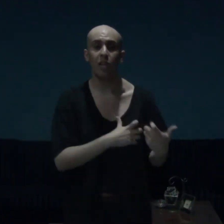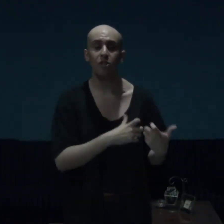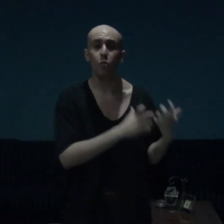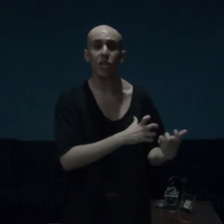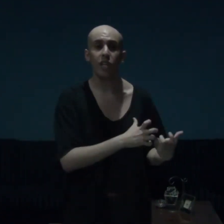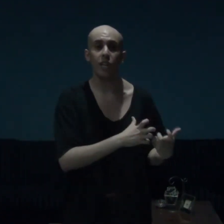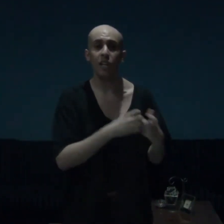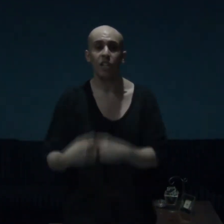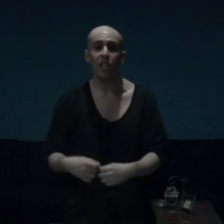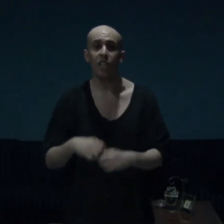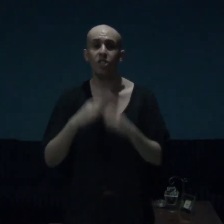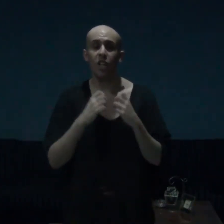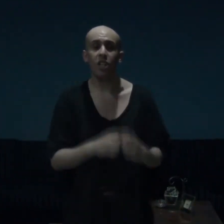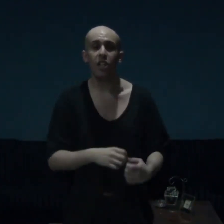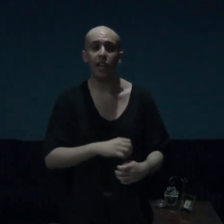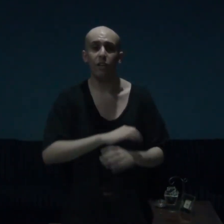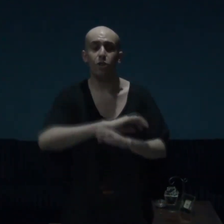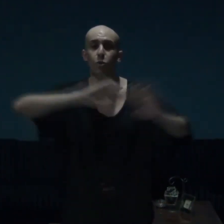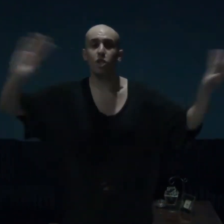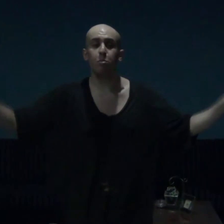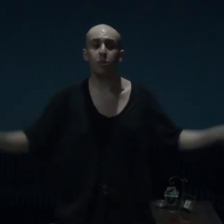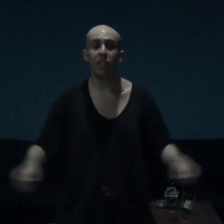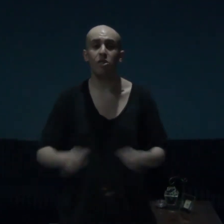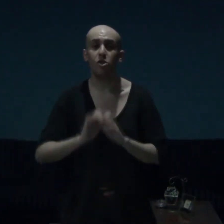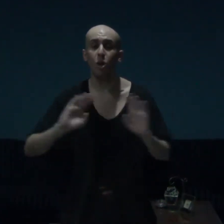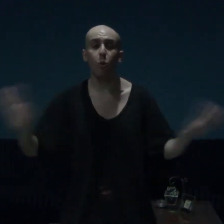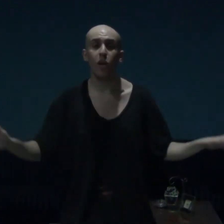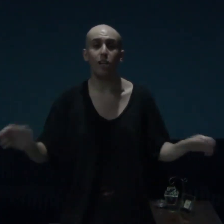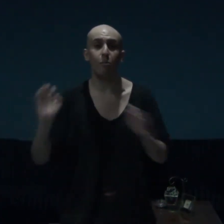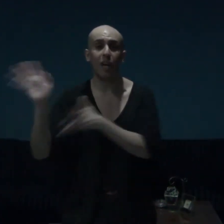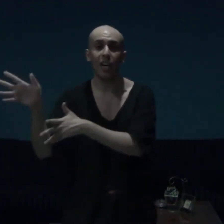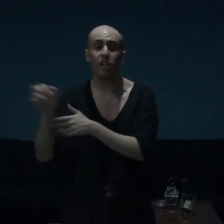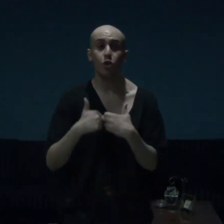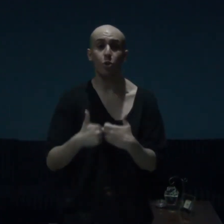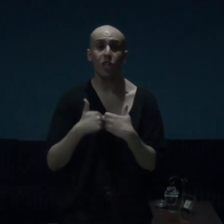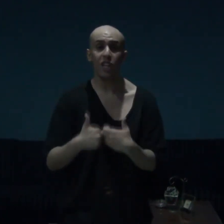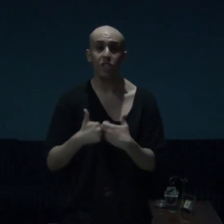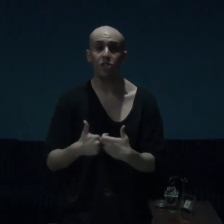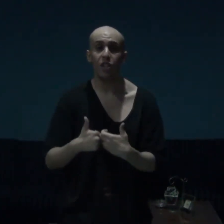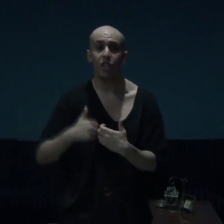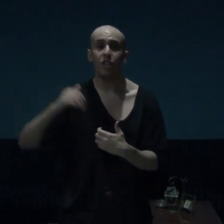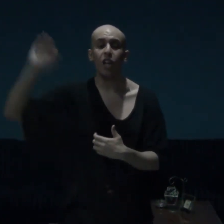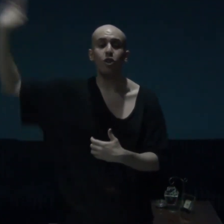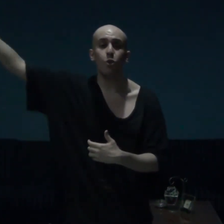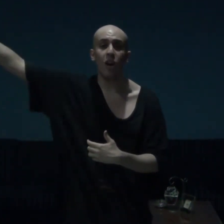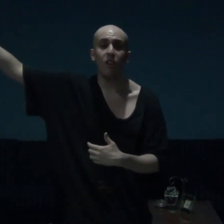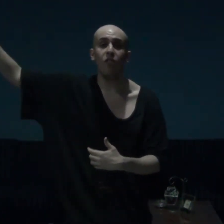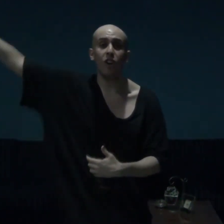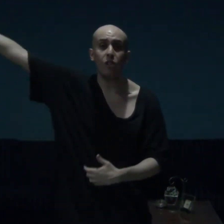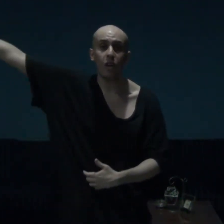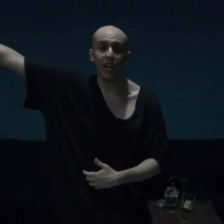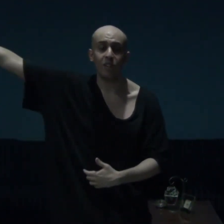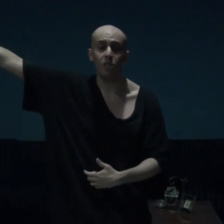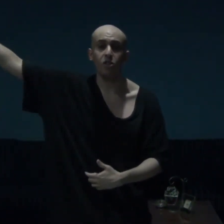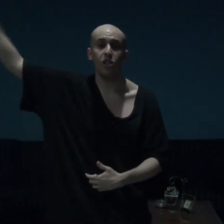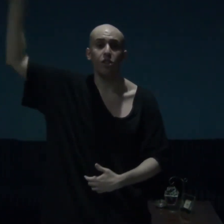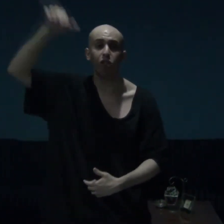but, Rika, guys and gals, was played so well, by, Julie Estelle, and you have other actors, in this